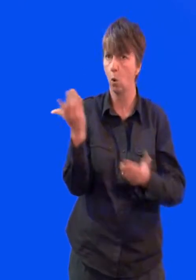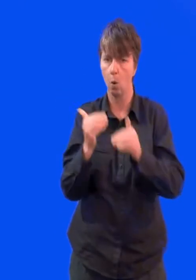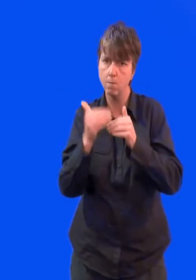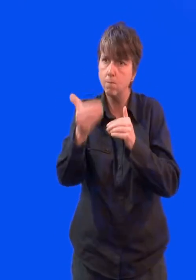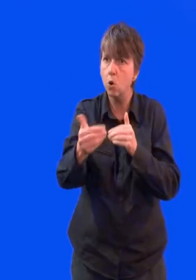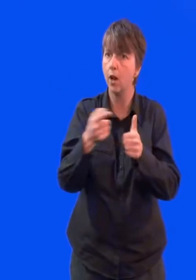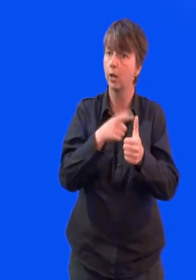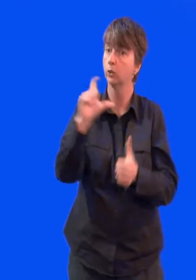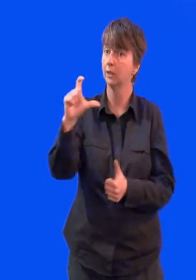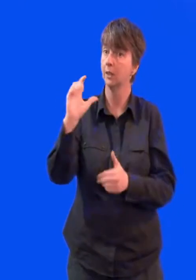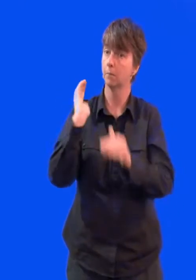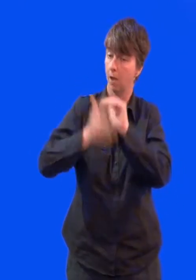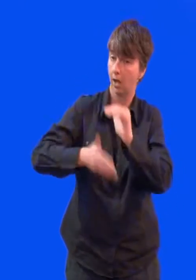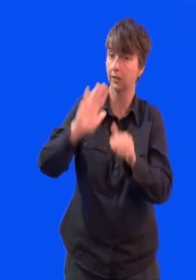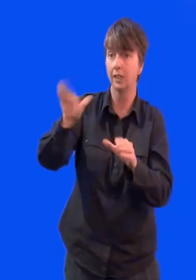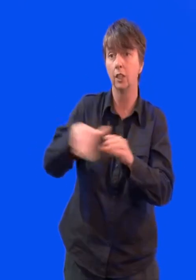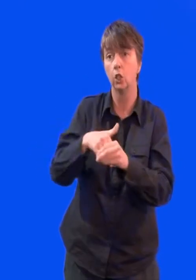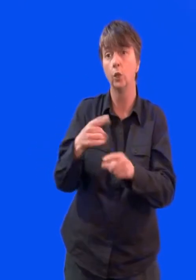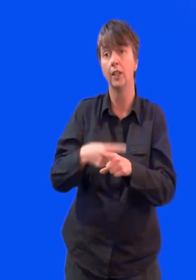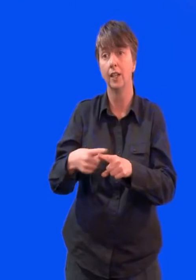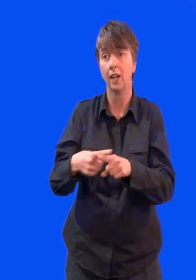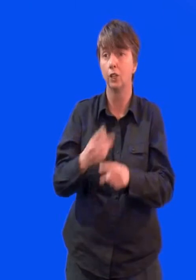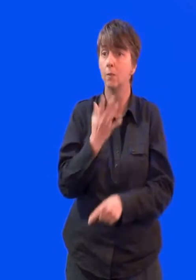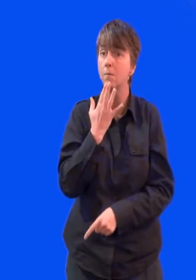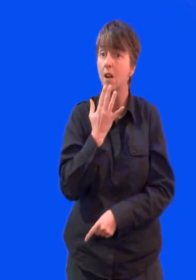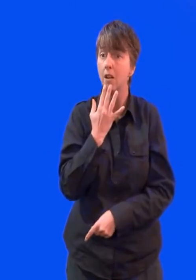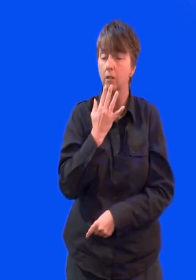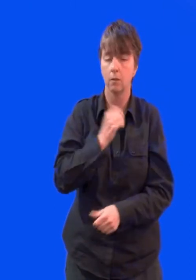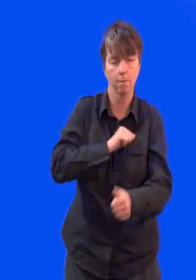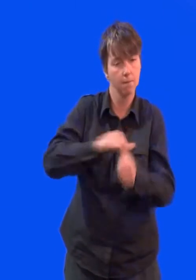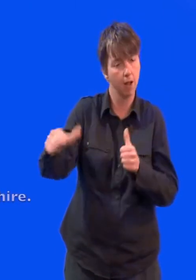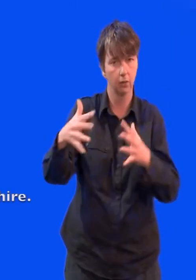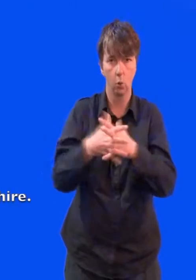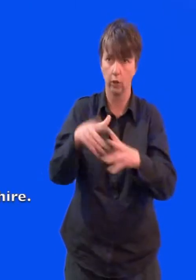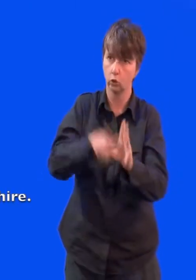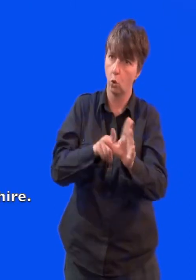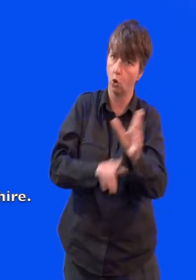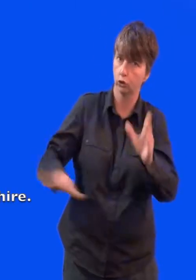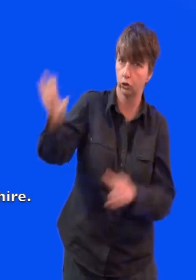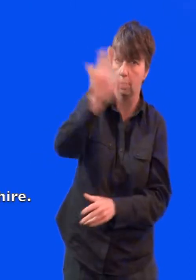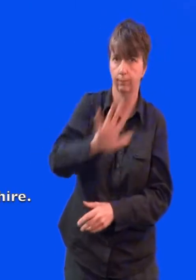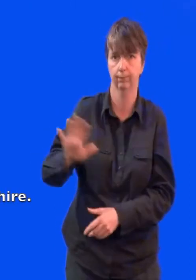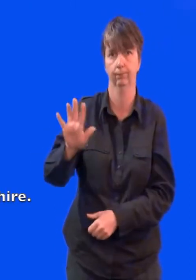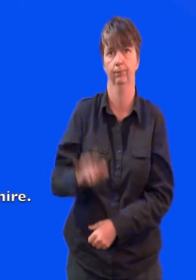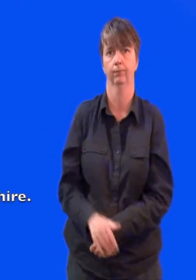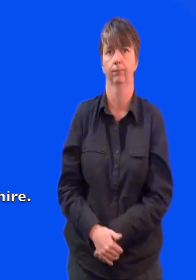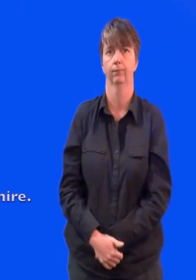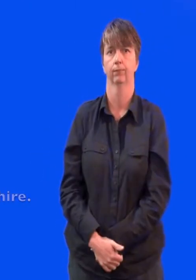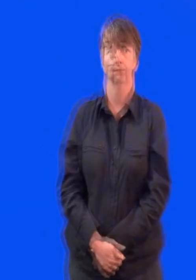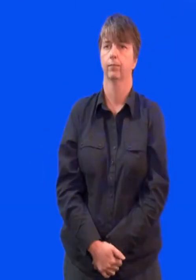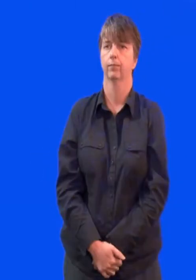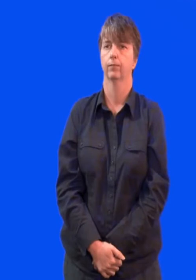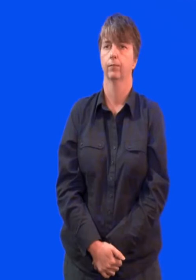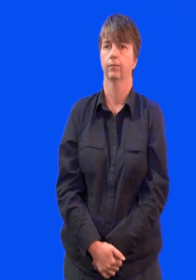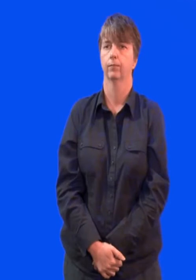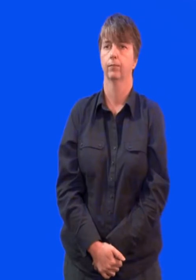Last year 62% of GCSE students have got five or more agency classes. Including English and Math. Which means we're top of the